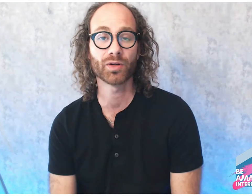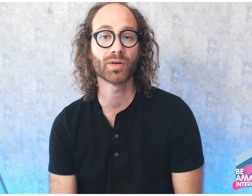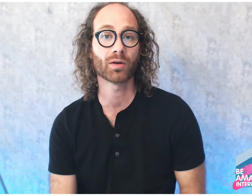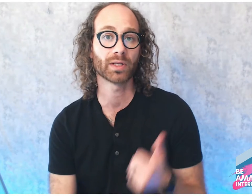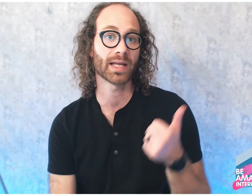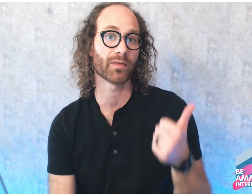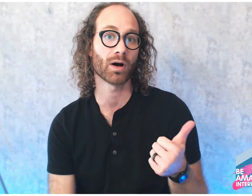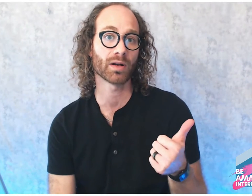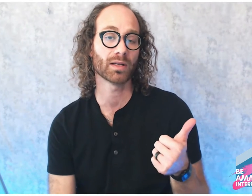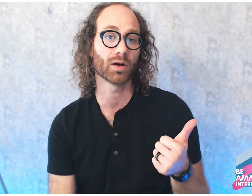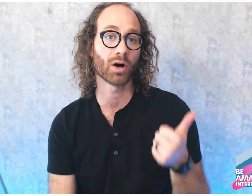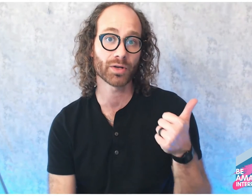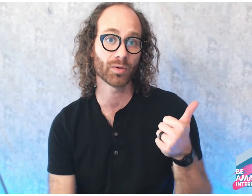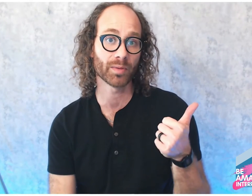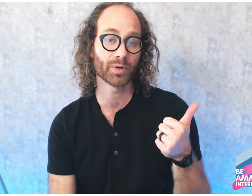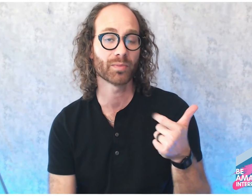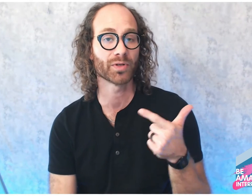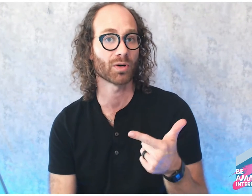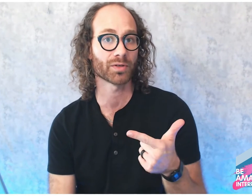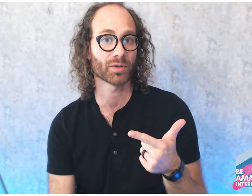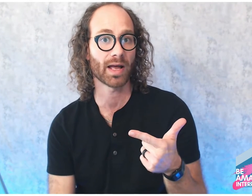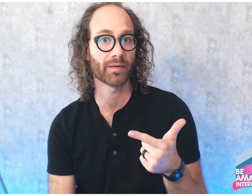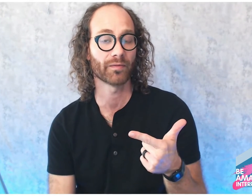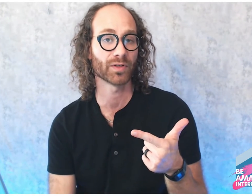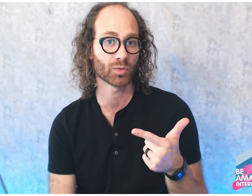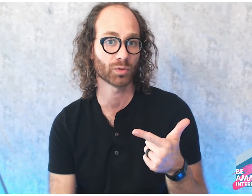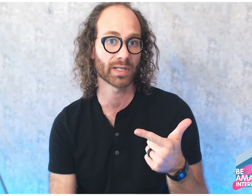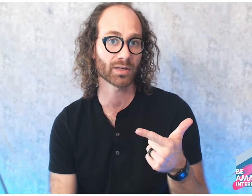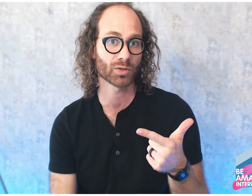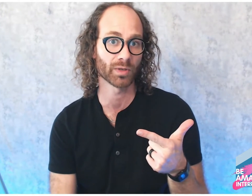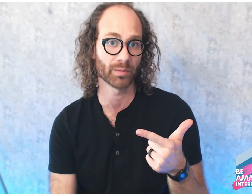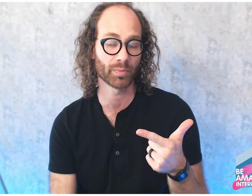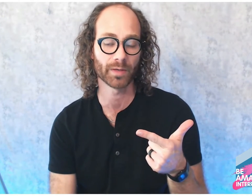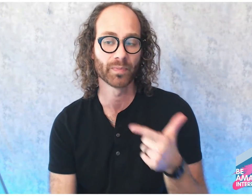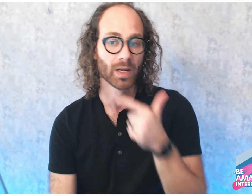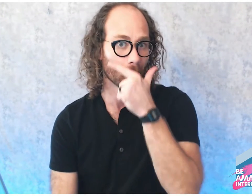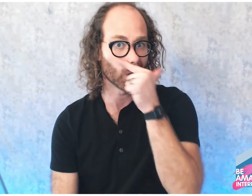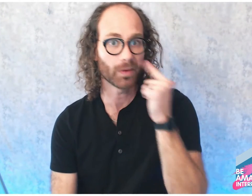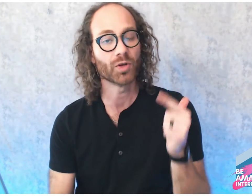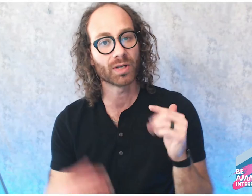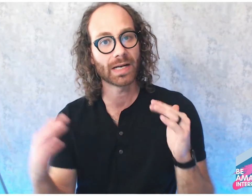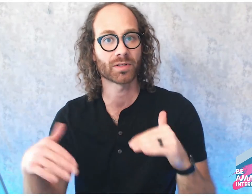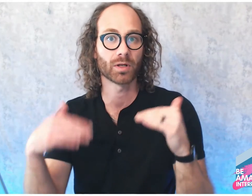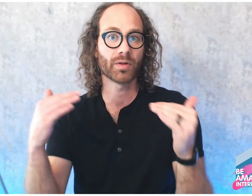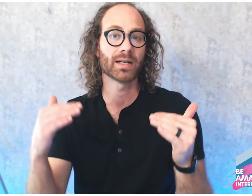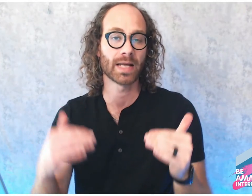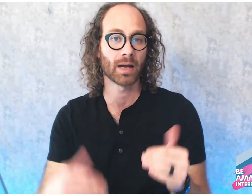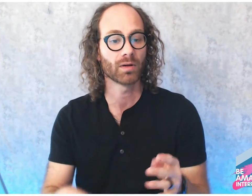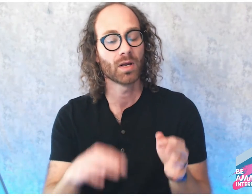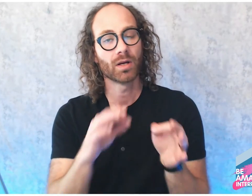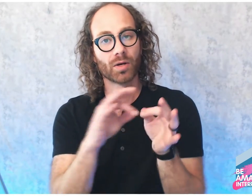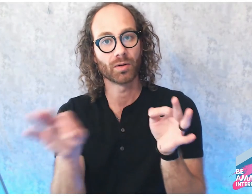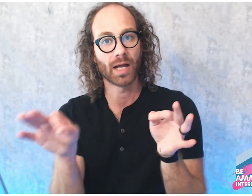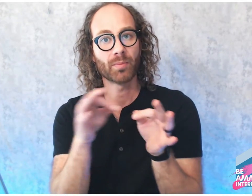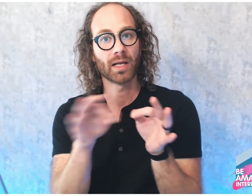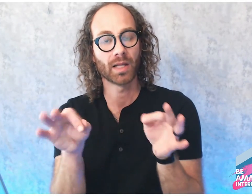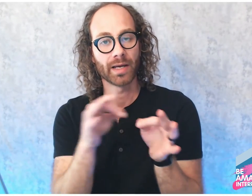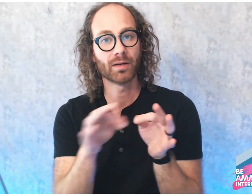only have audio input, but you also have visual textual input. Well, you can now slow that down, go line by line or